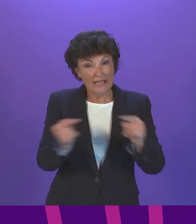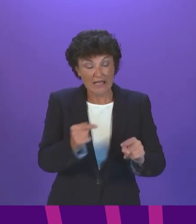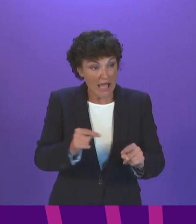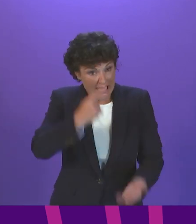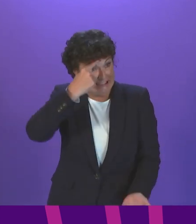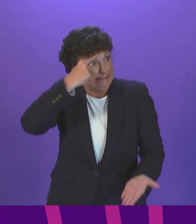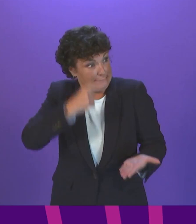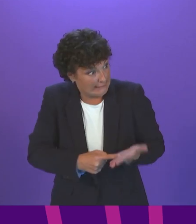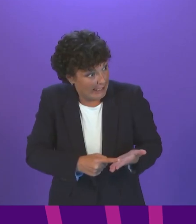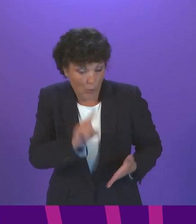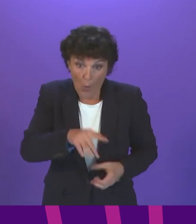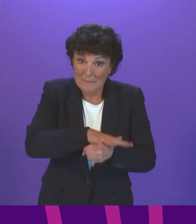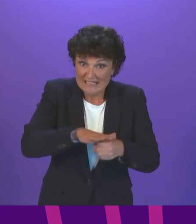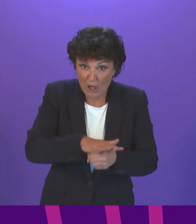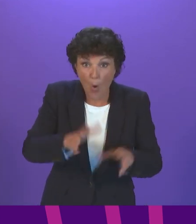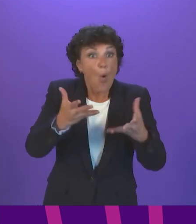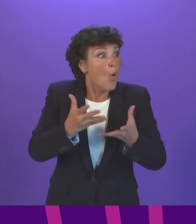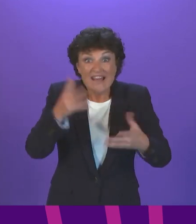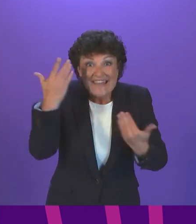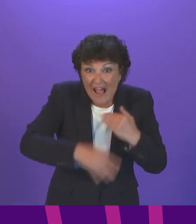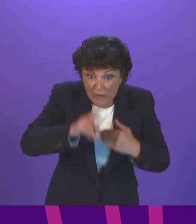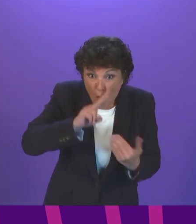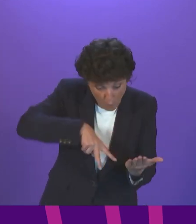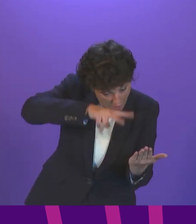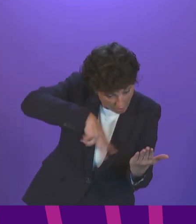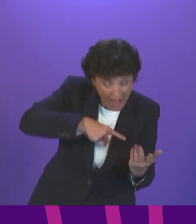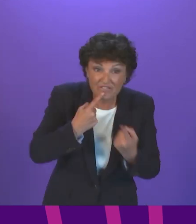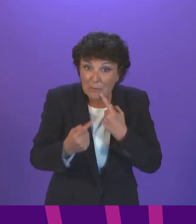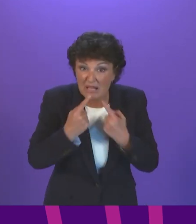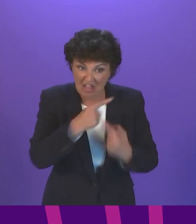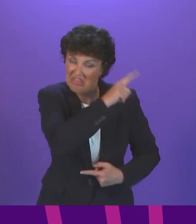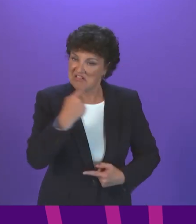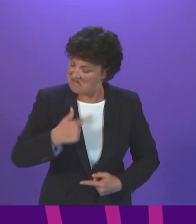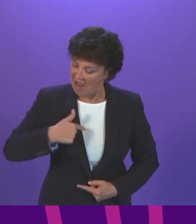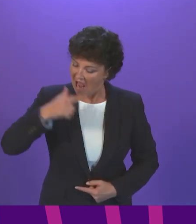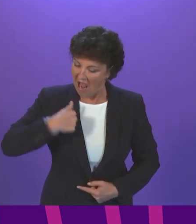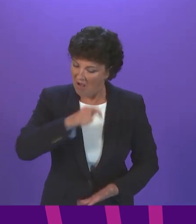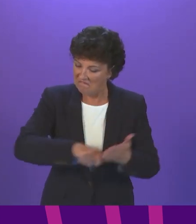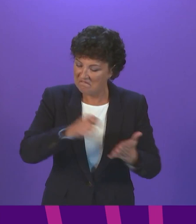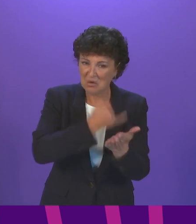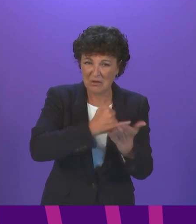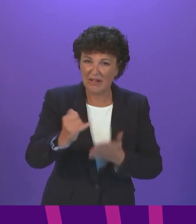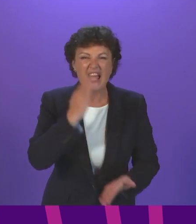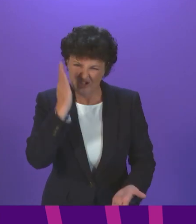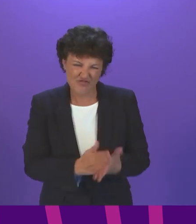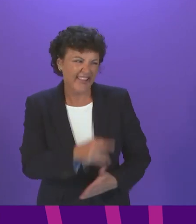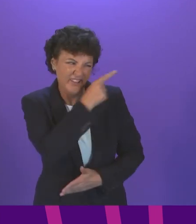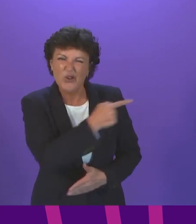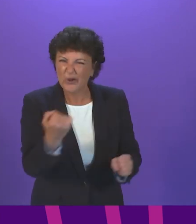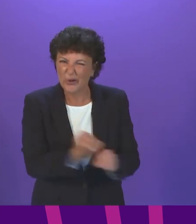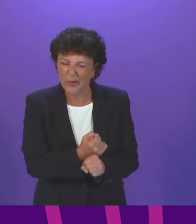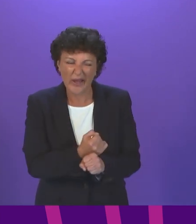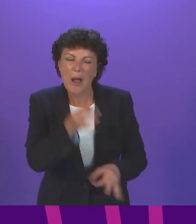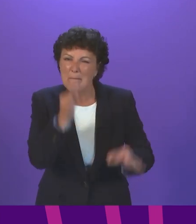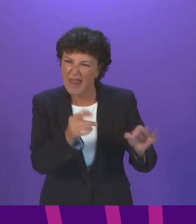considering the evidence, without looking at the detail, that they, come what may, are going to vote against it, I am afraid, is indulging in opposition for